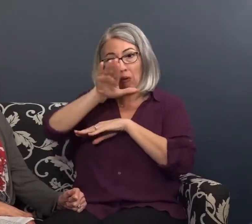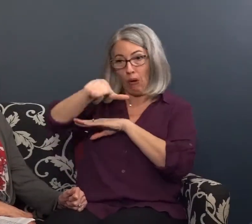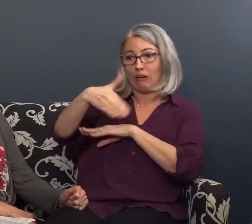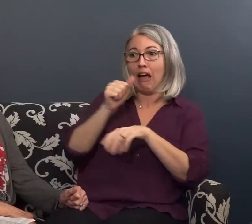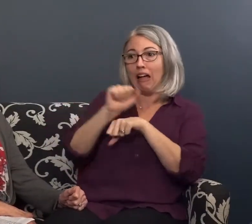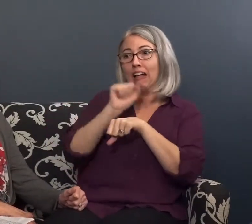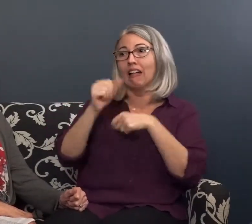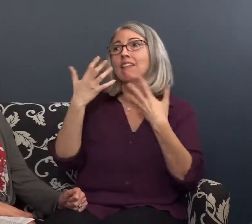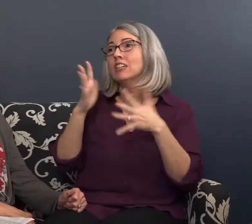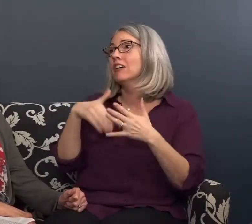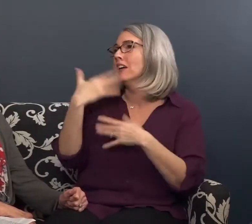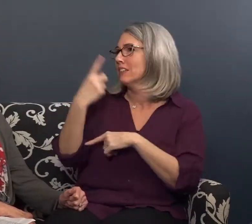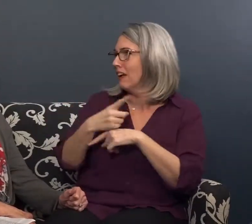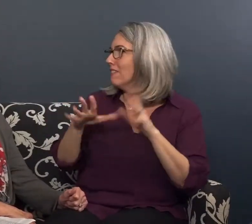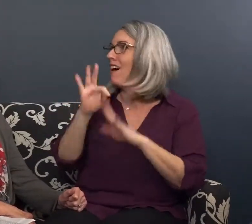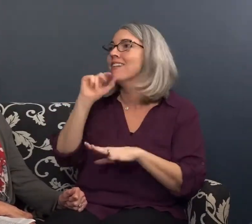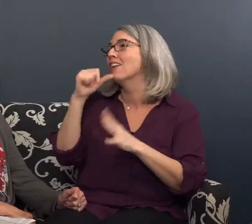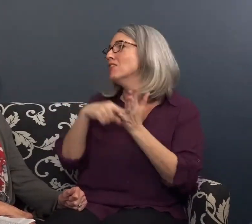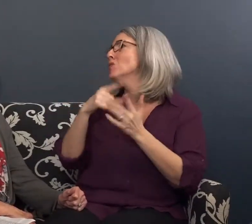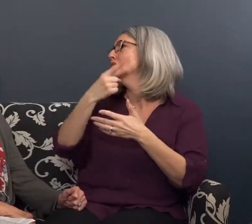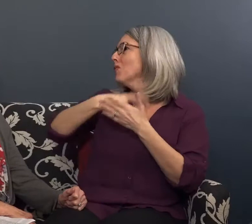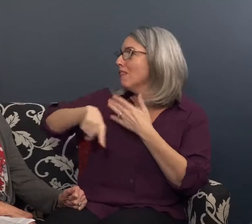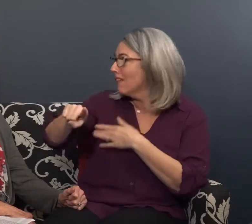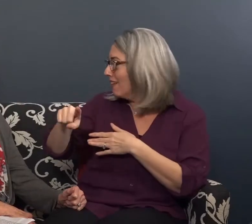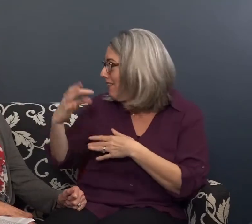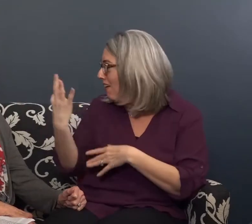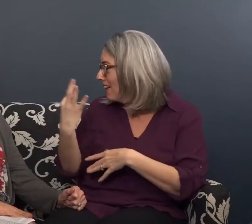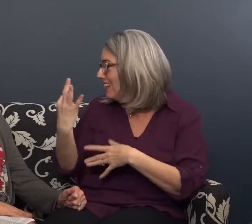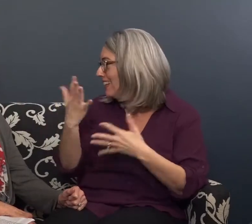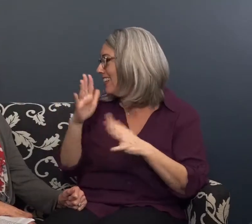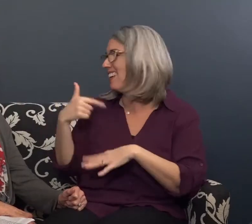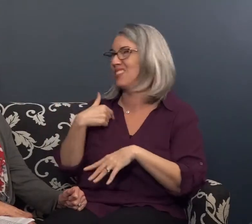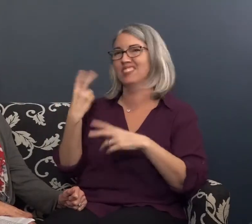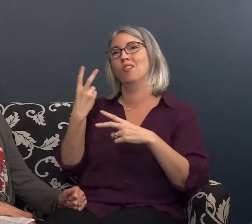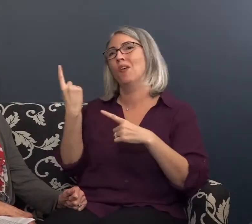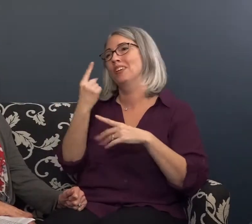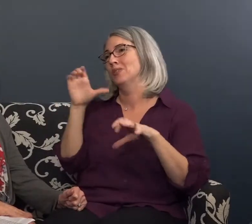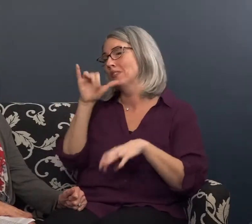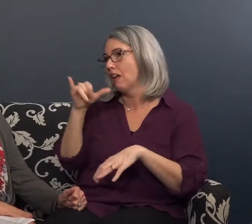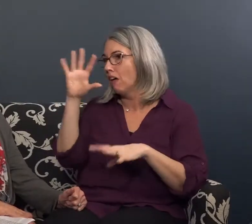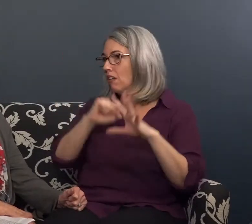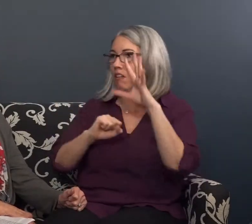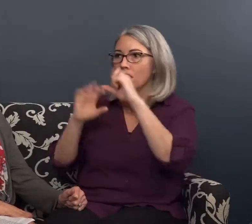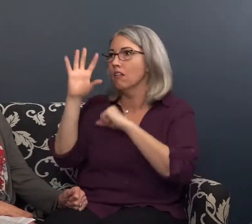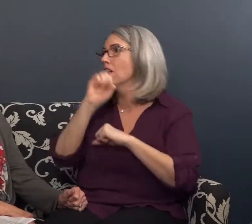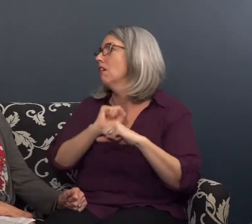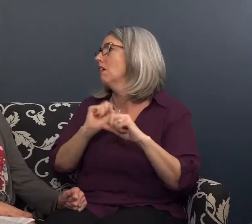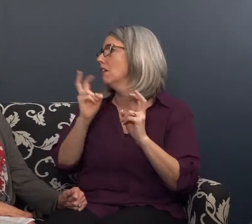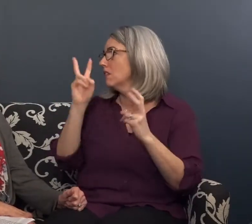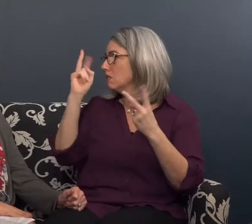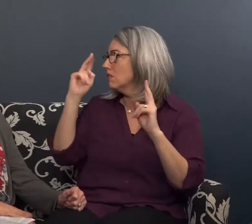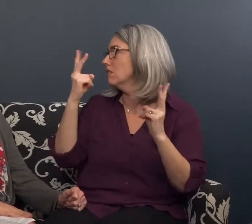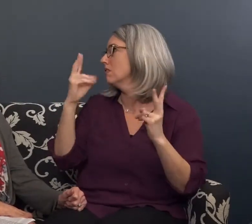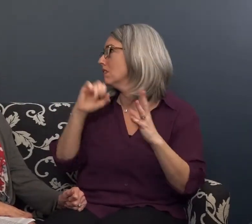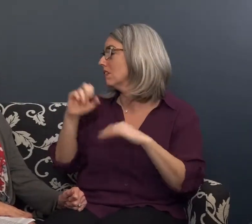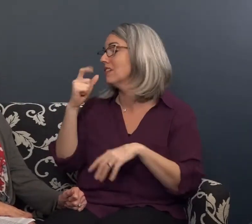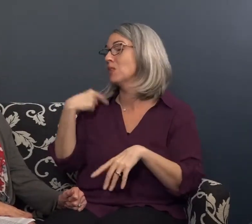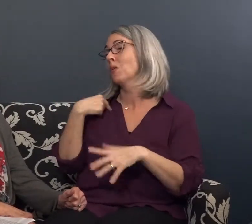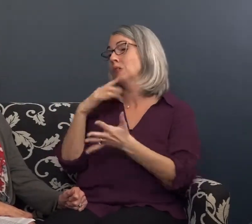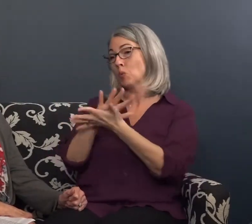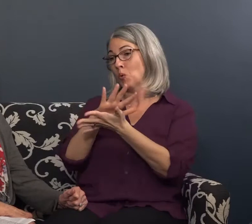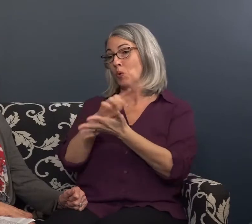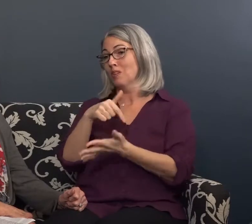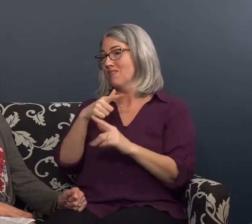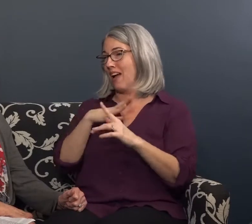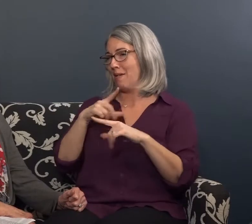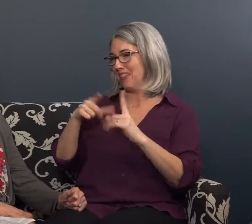looking at the board to see what was due the next day so that I could come home and focus on doing my school work